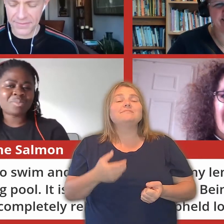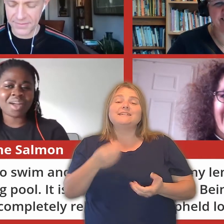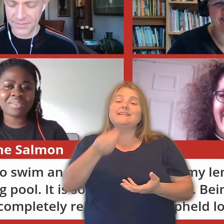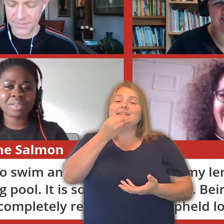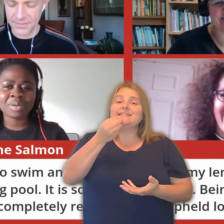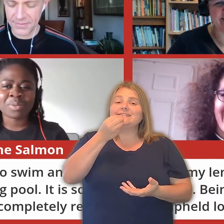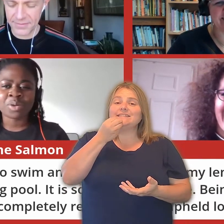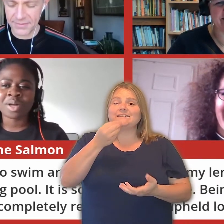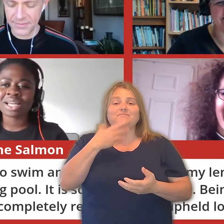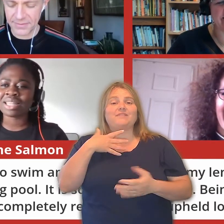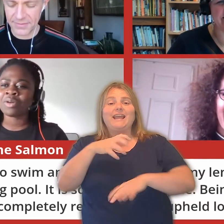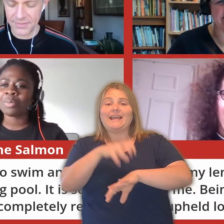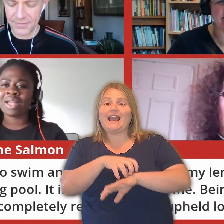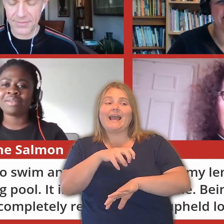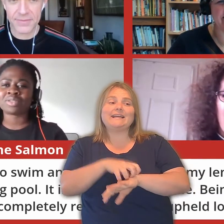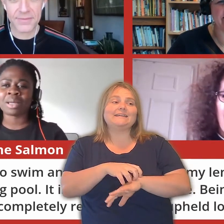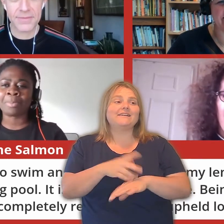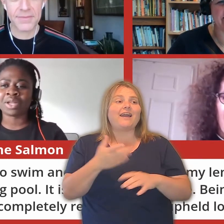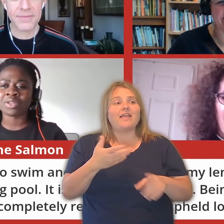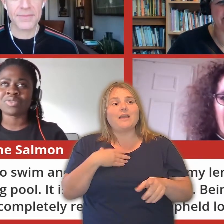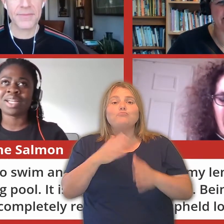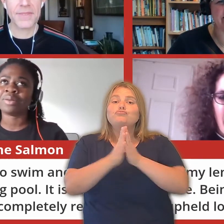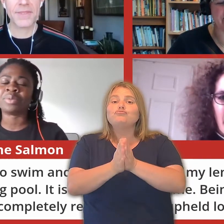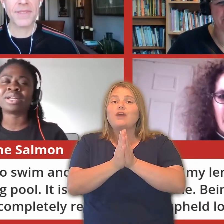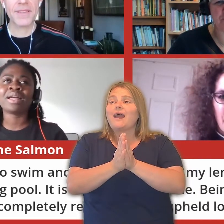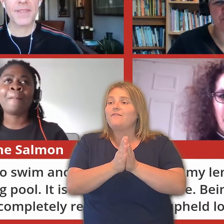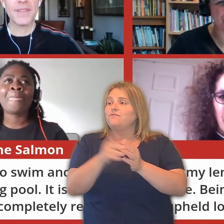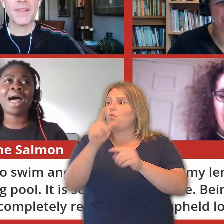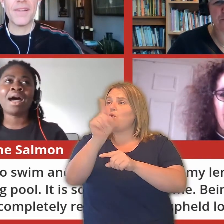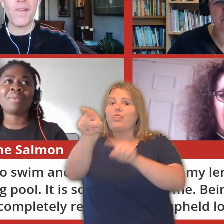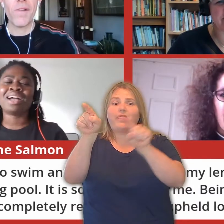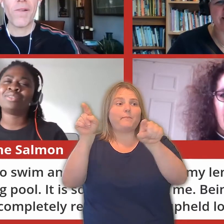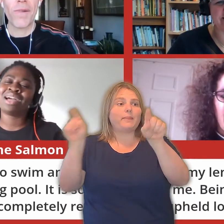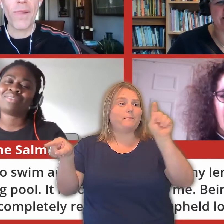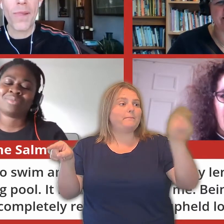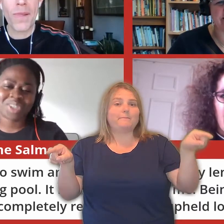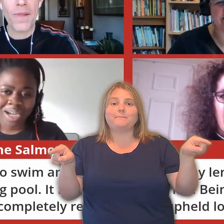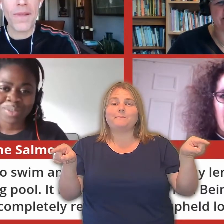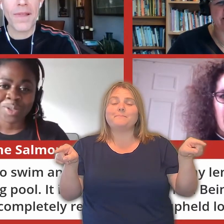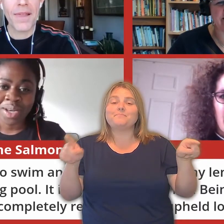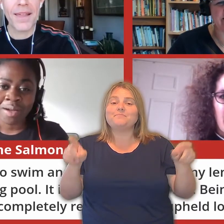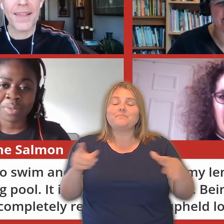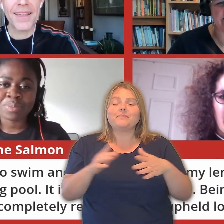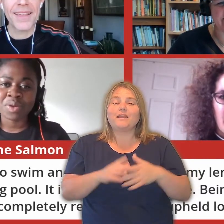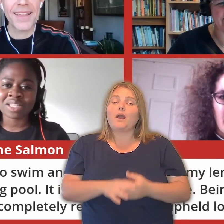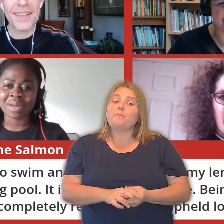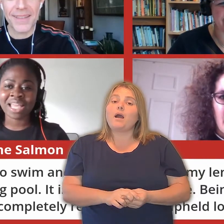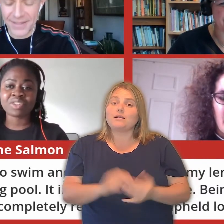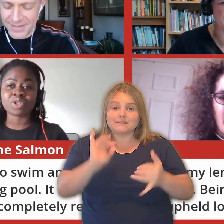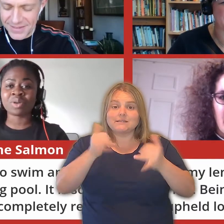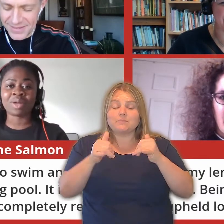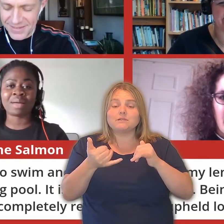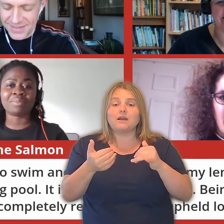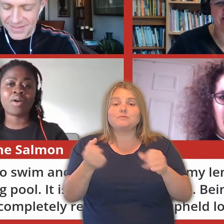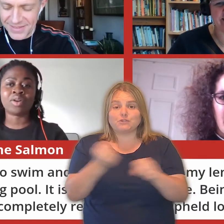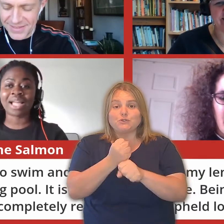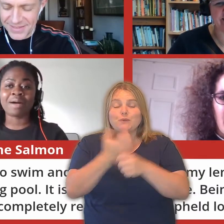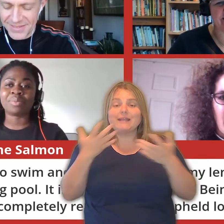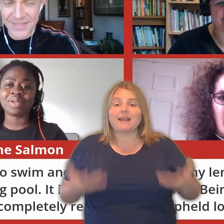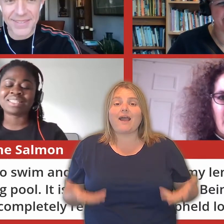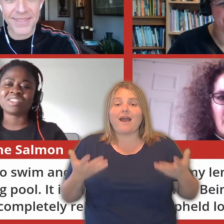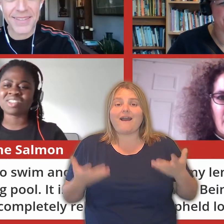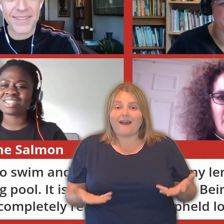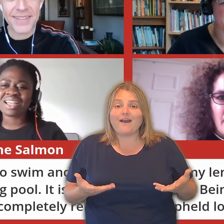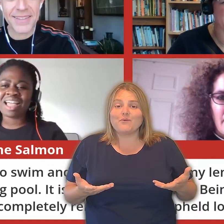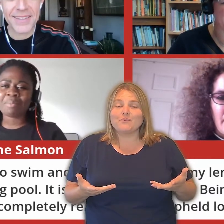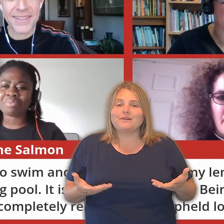and just praying for the people who work there or praying for somebody who's reading a book. I don't have as much time to do it now. I must be honest, but I even do it when I'm on